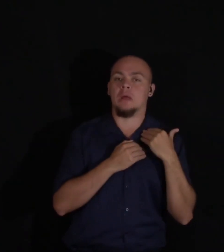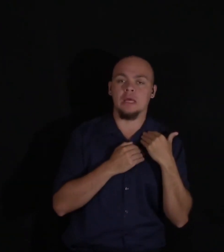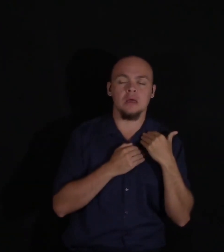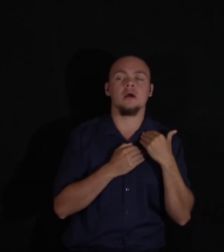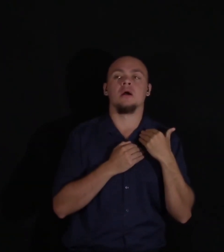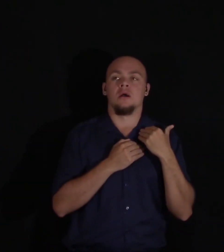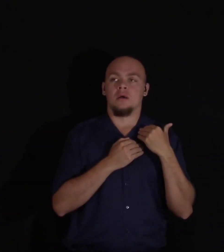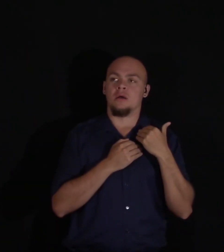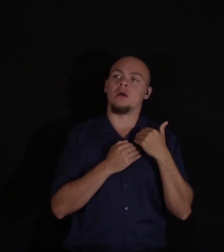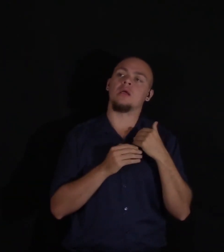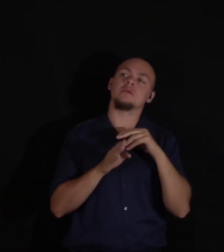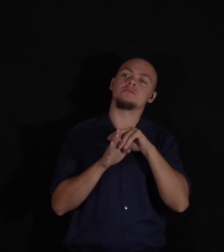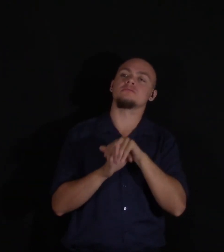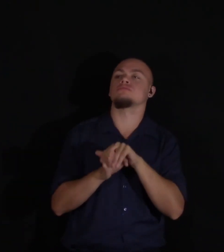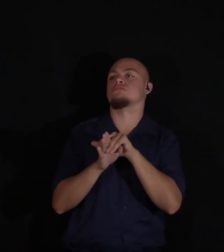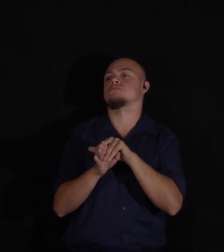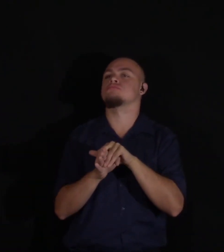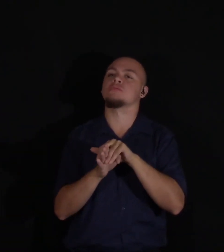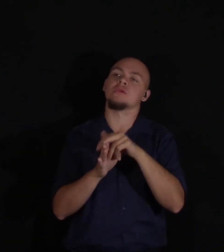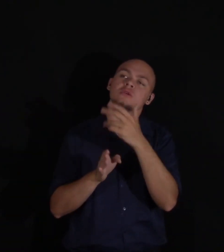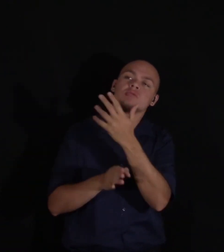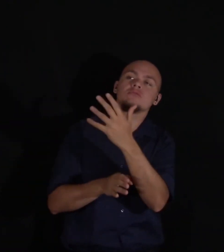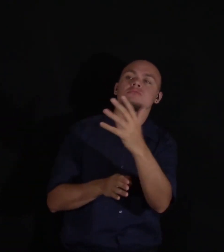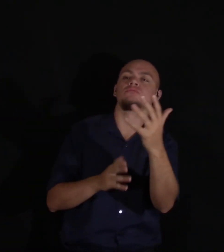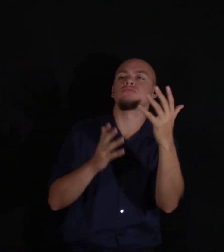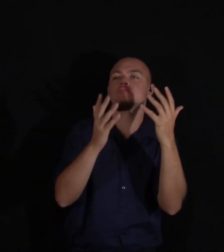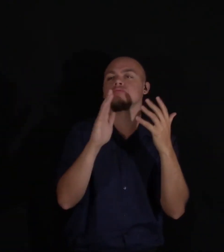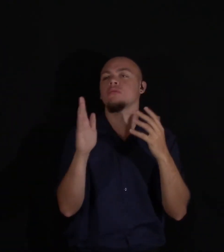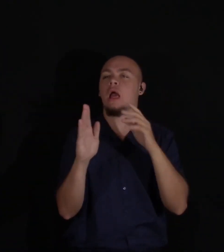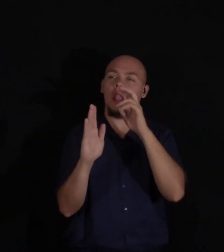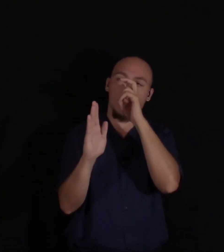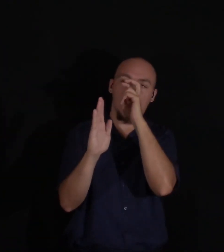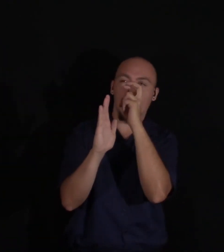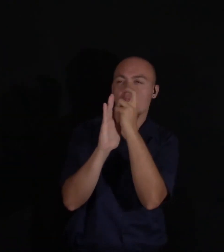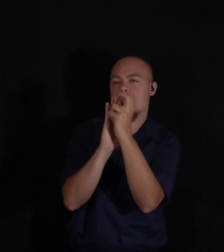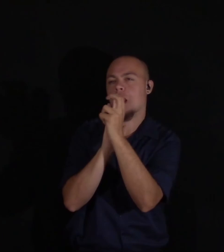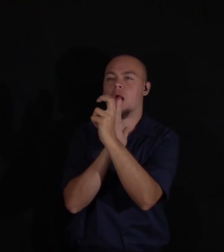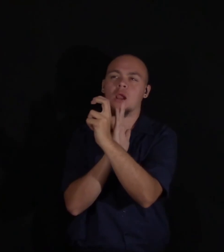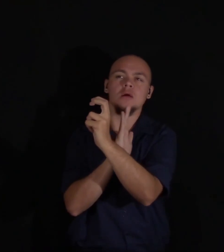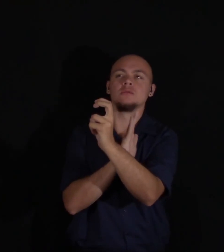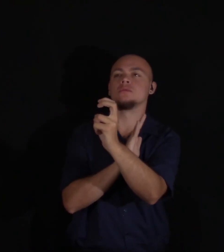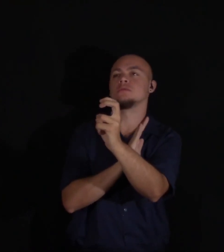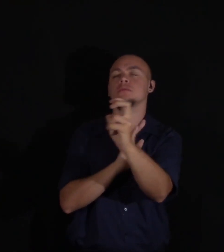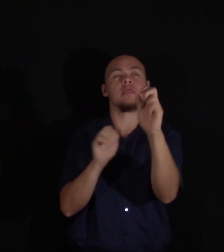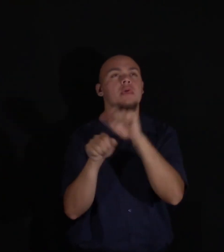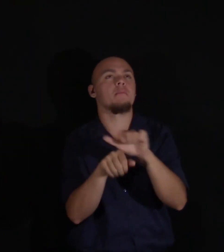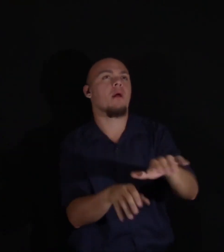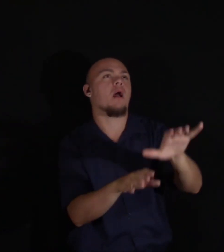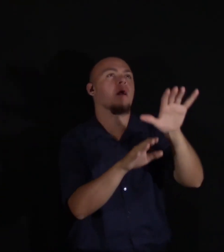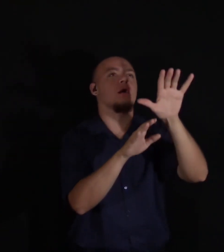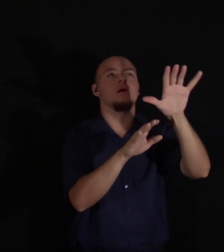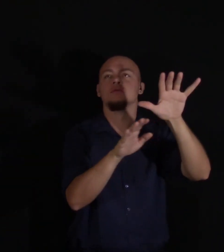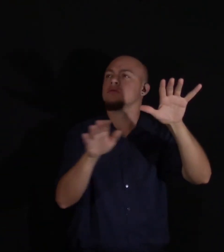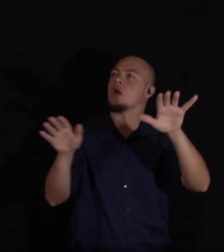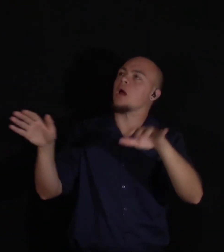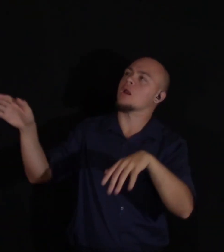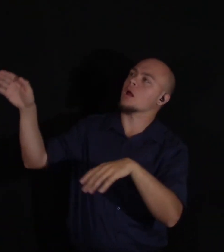I plunged yet deeper in the ravine of Arve. The immense mountains and precipices that overhung me on every